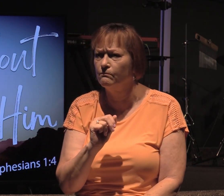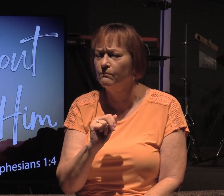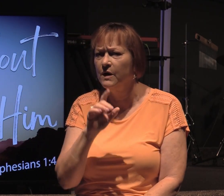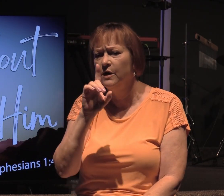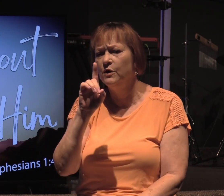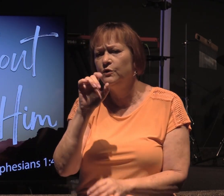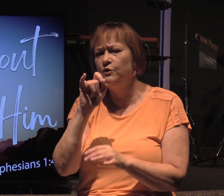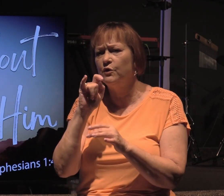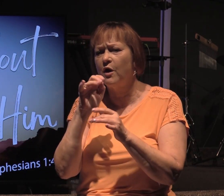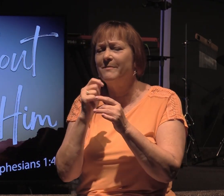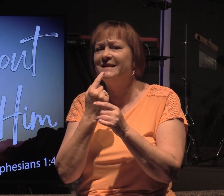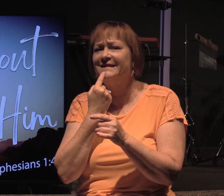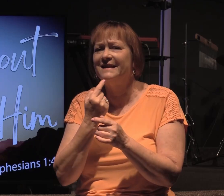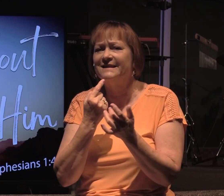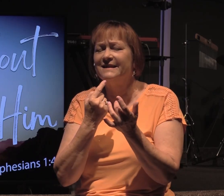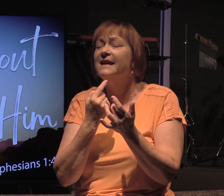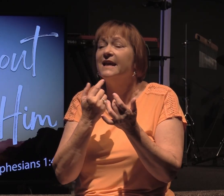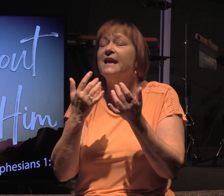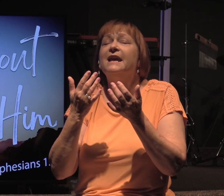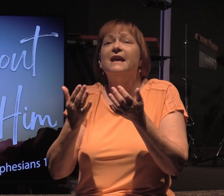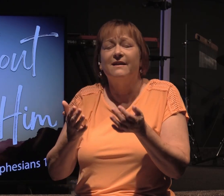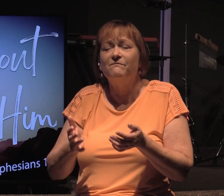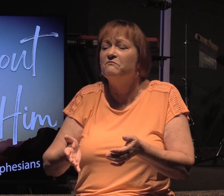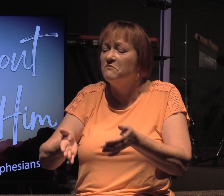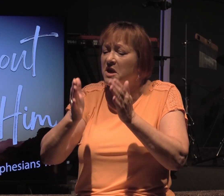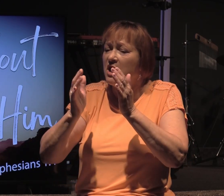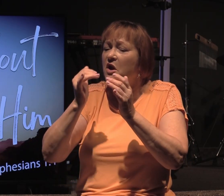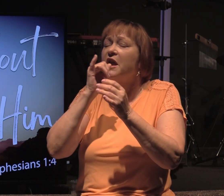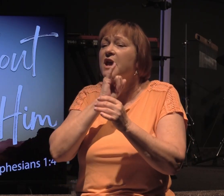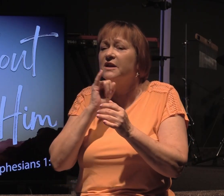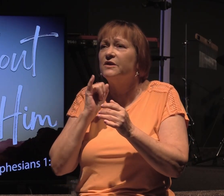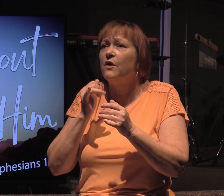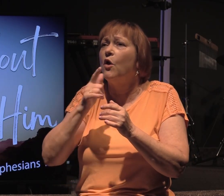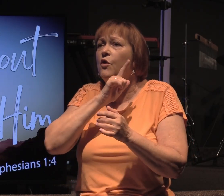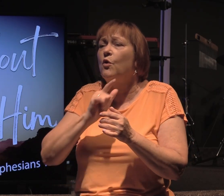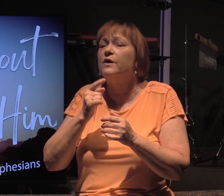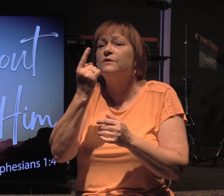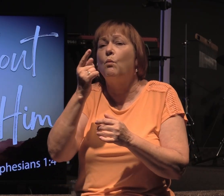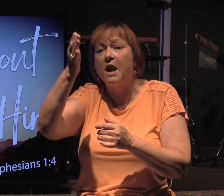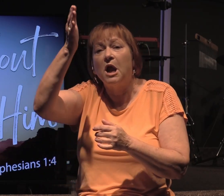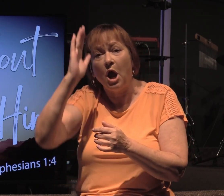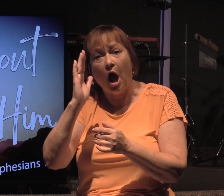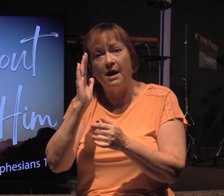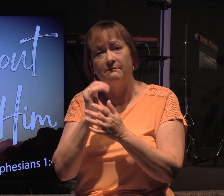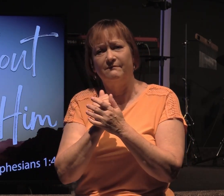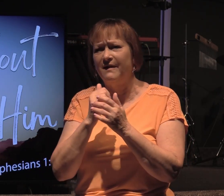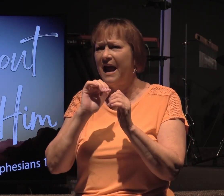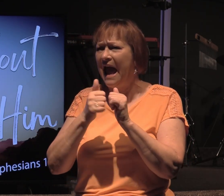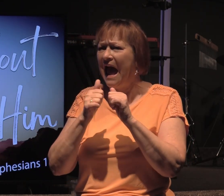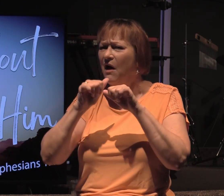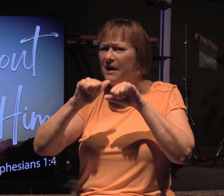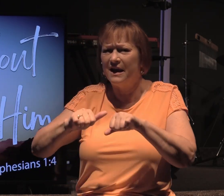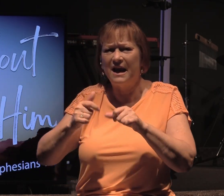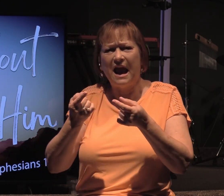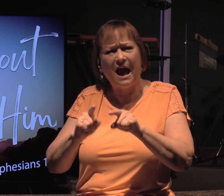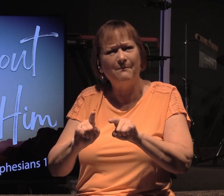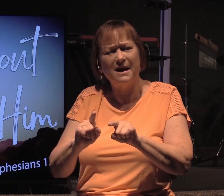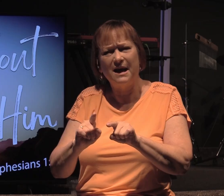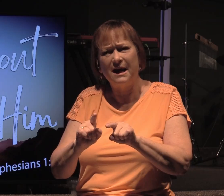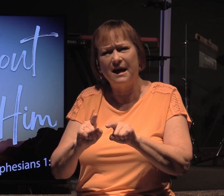Deuteronomy 6.4 says, Hear, O Israel, the Lord thy God is one God. Well, then how can this be?